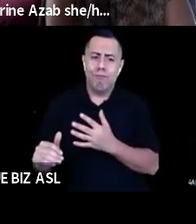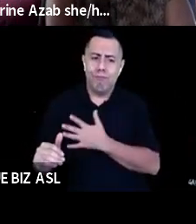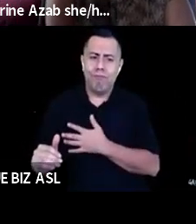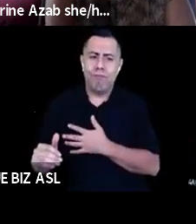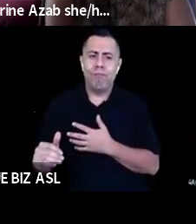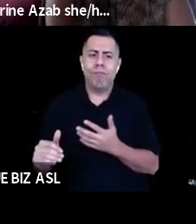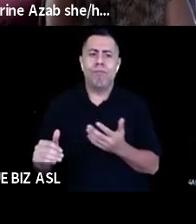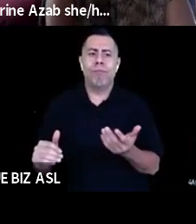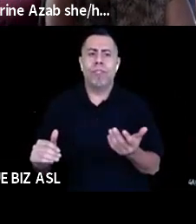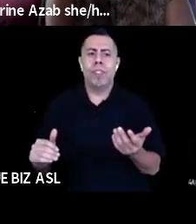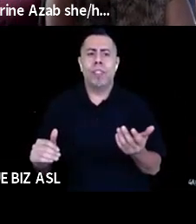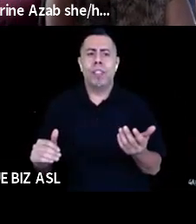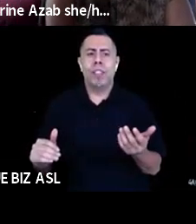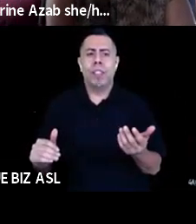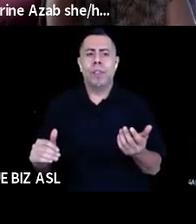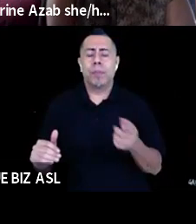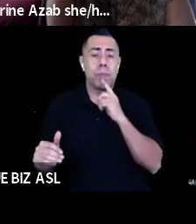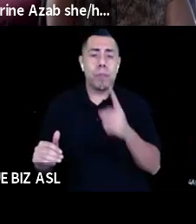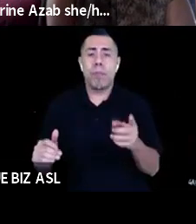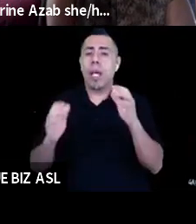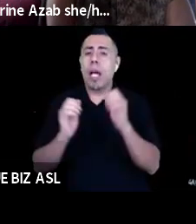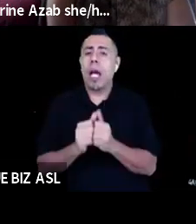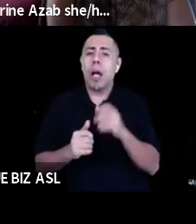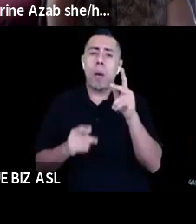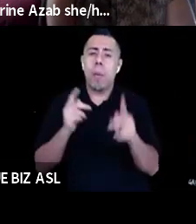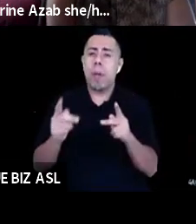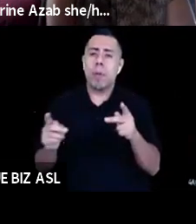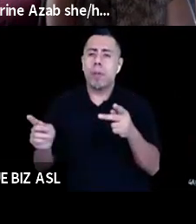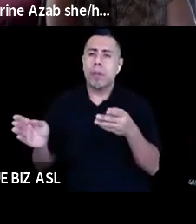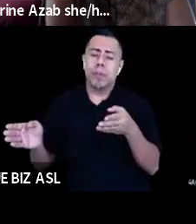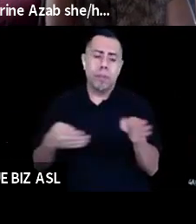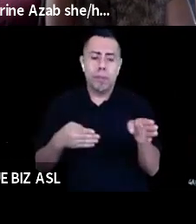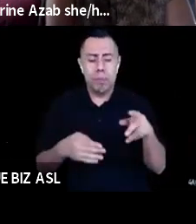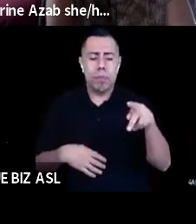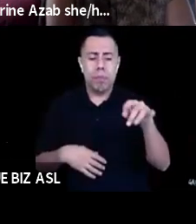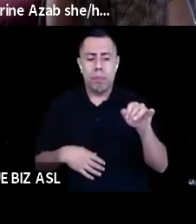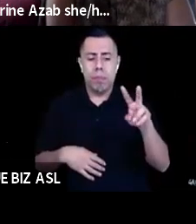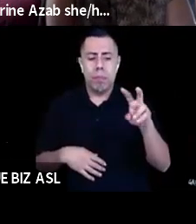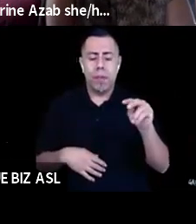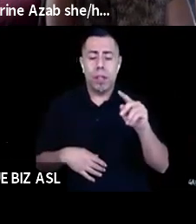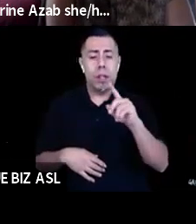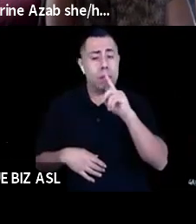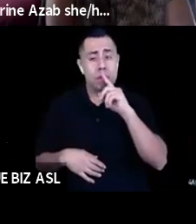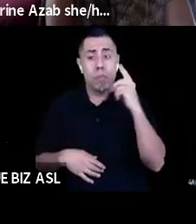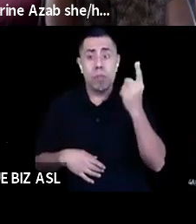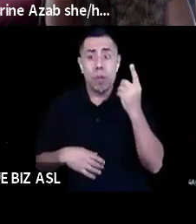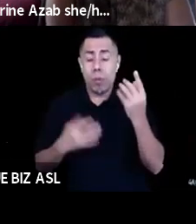are, um, pivoting, not always because you want to pivot. Right. But because this is part of this moment. Um, but